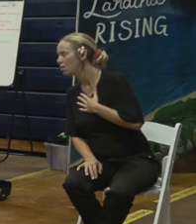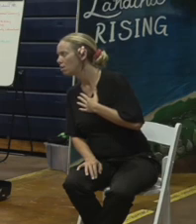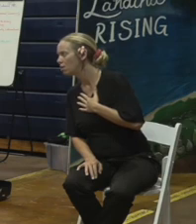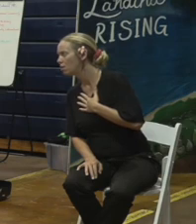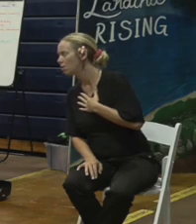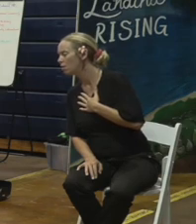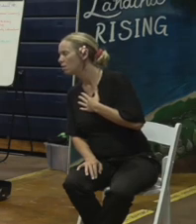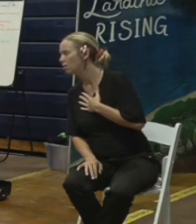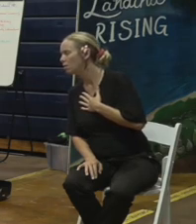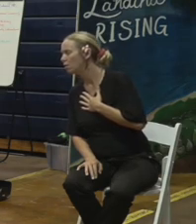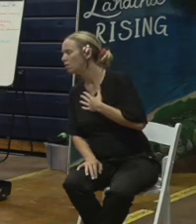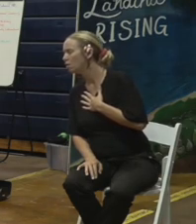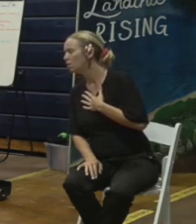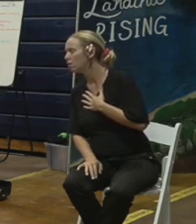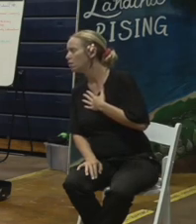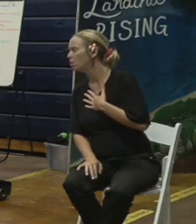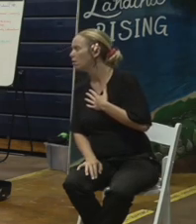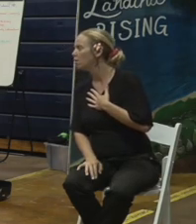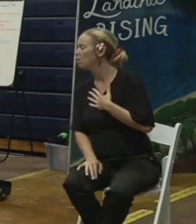from the swimming pools